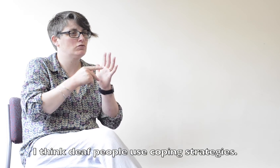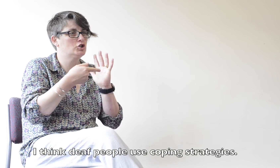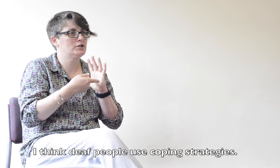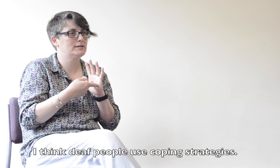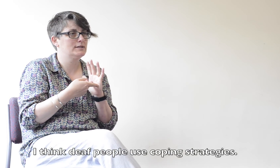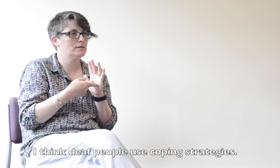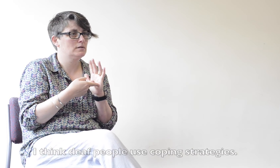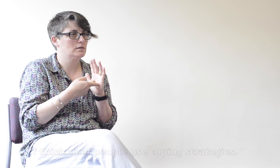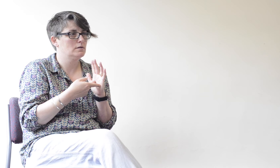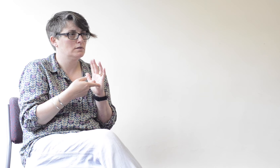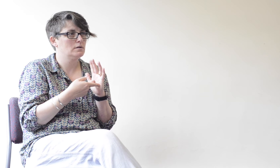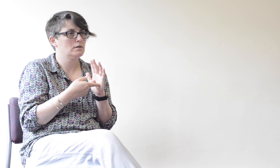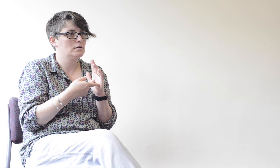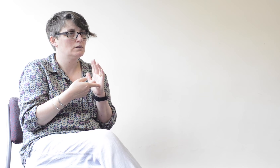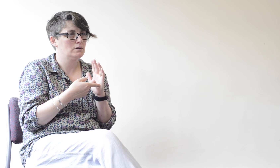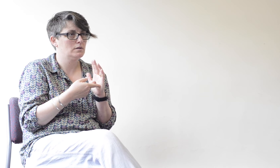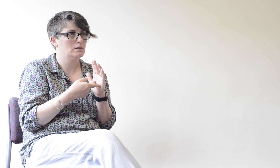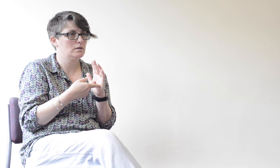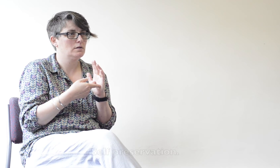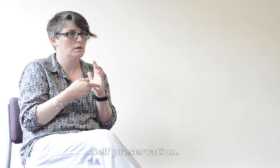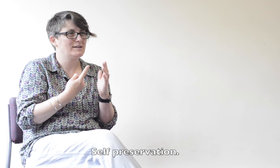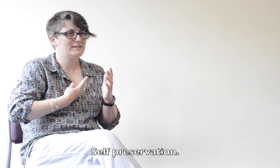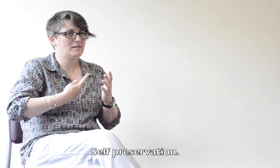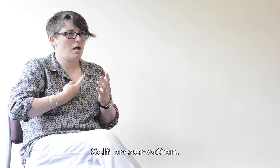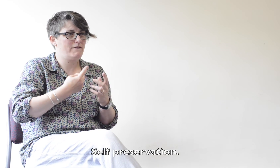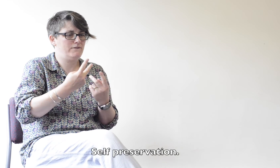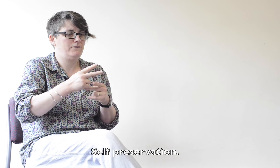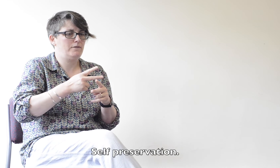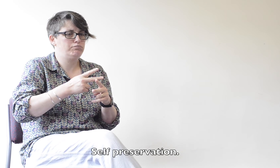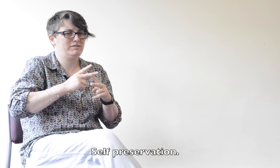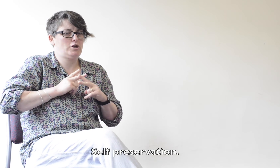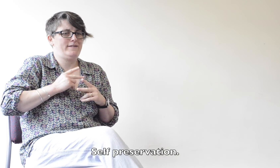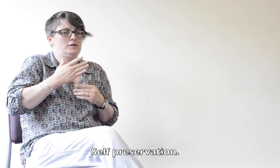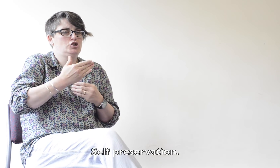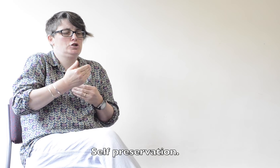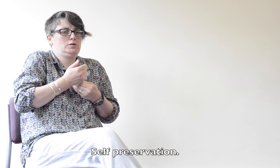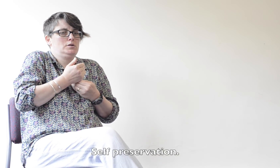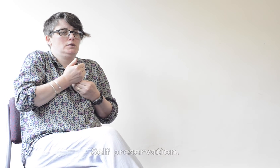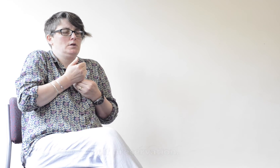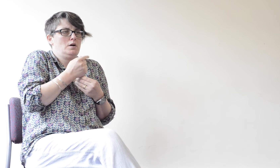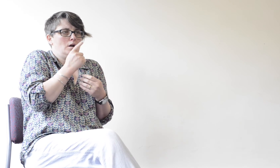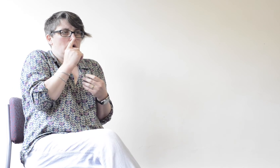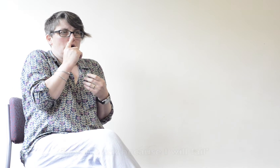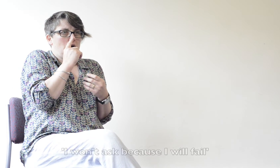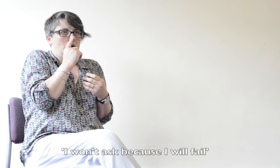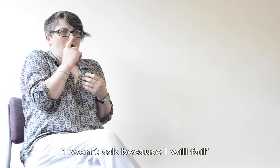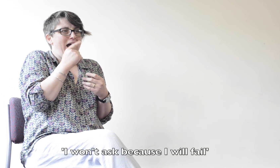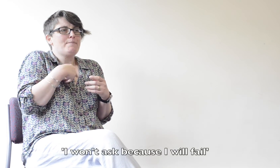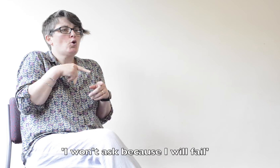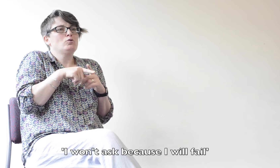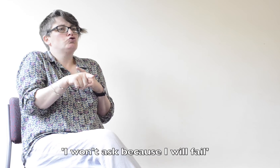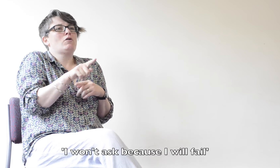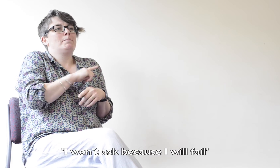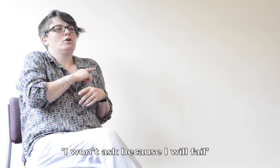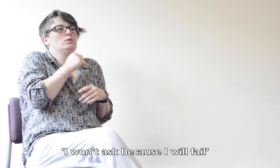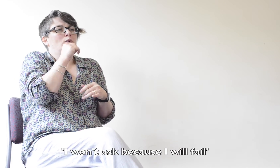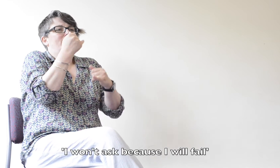And I think that that's a coping strategy for a lot of people. It's a sort of self-preservation. They don't ask because